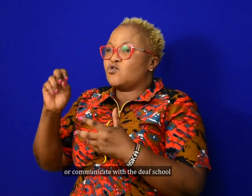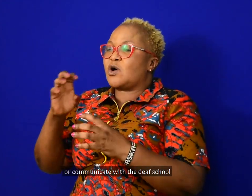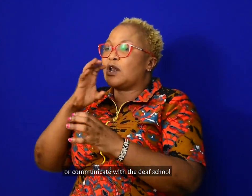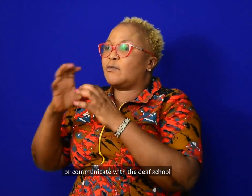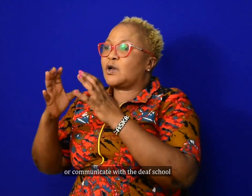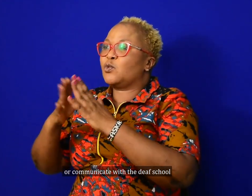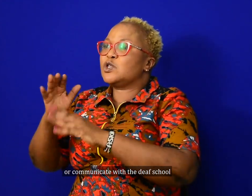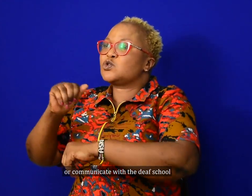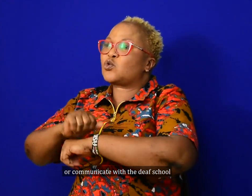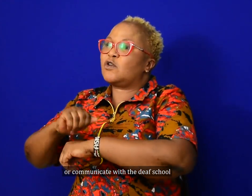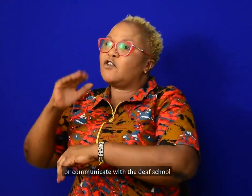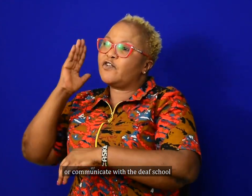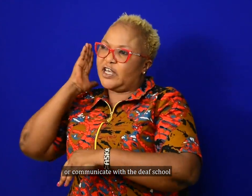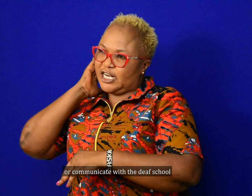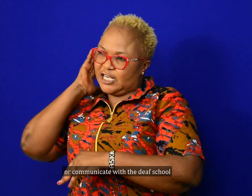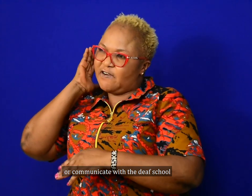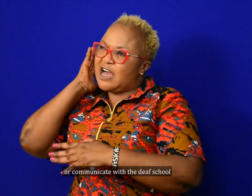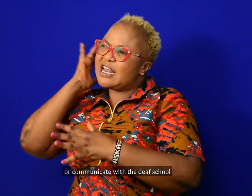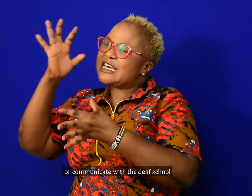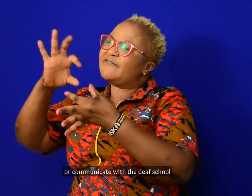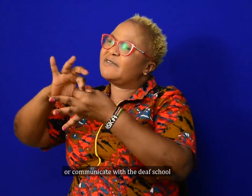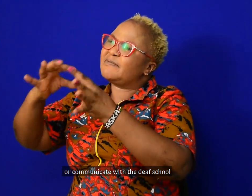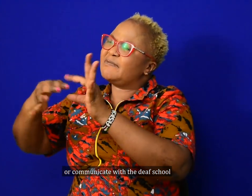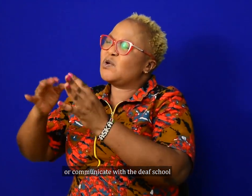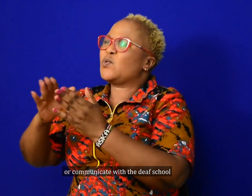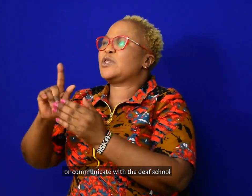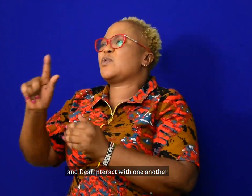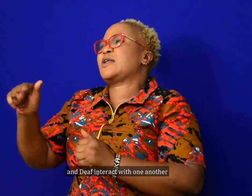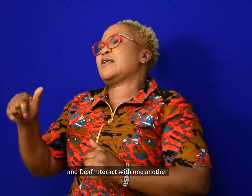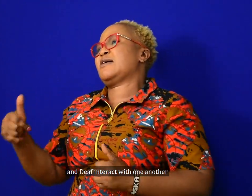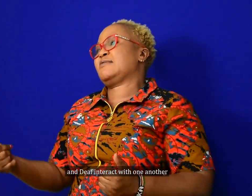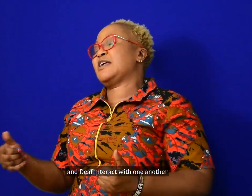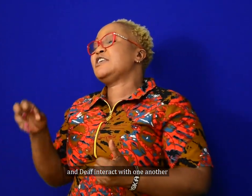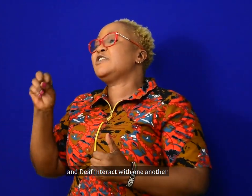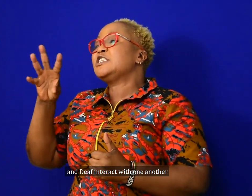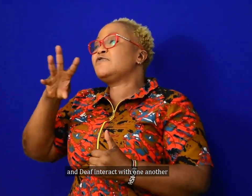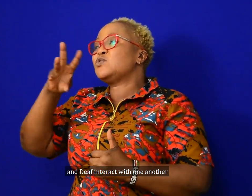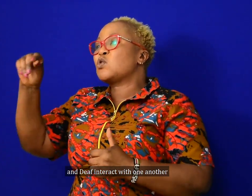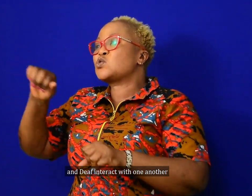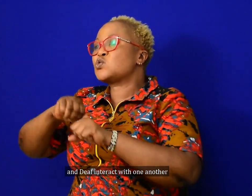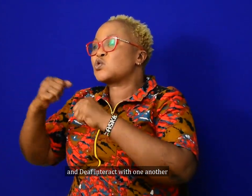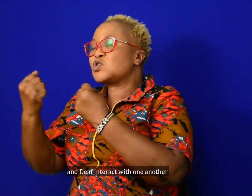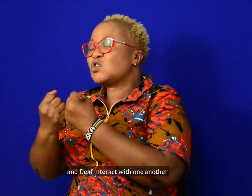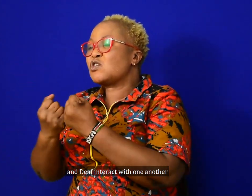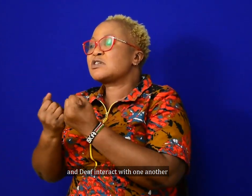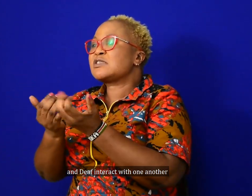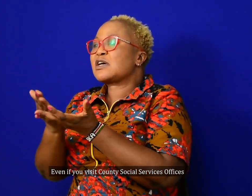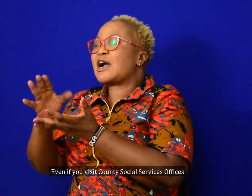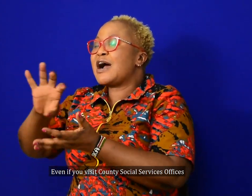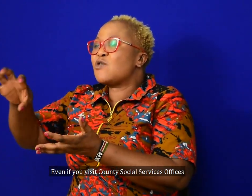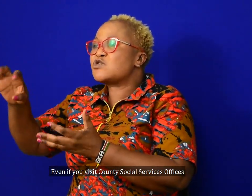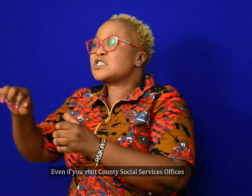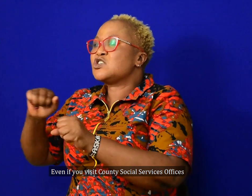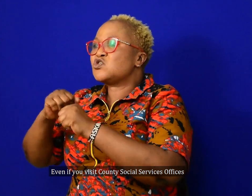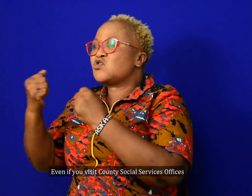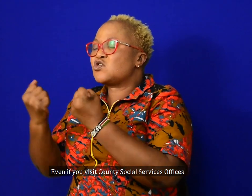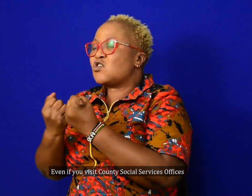Or you can communicate with the deaf schools and the deaf can interact with one another. Even if you visit the